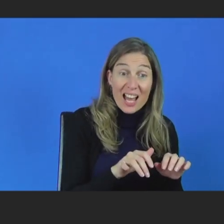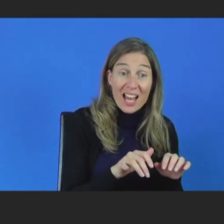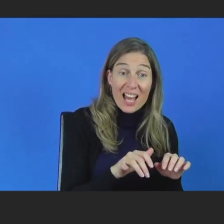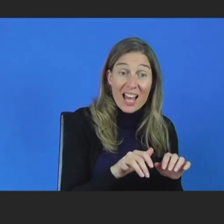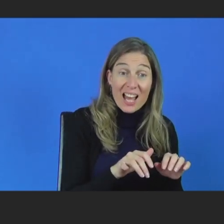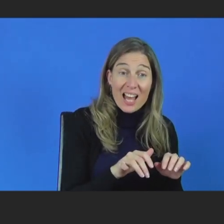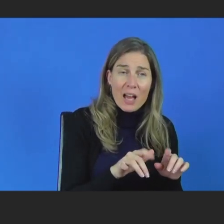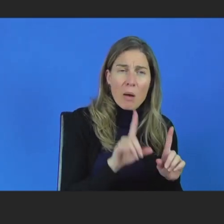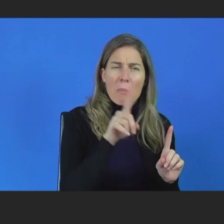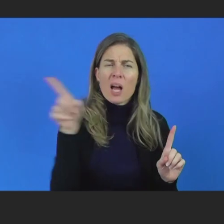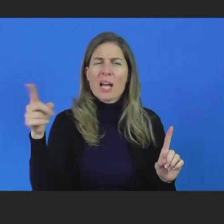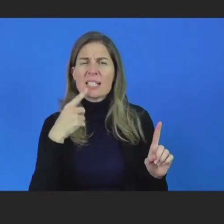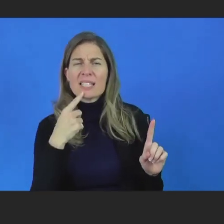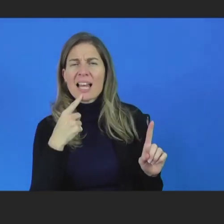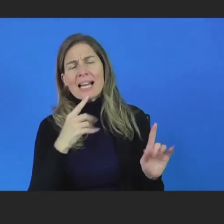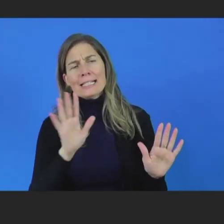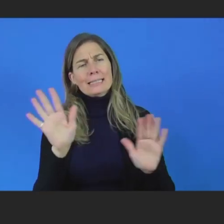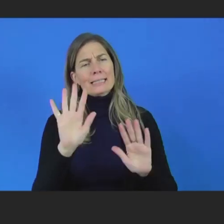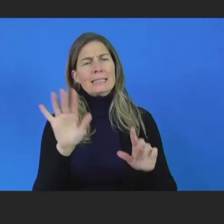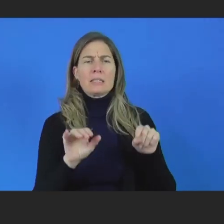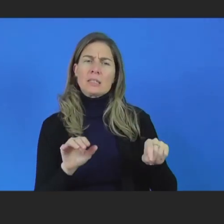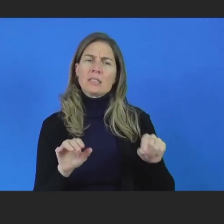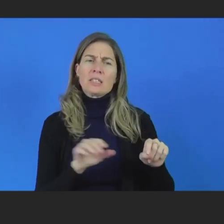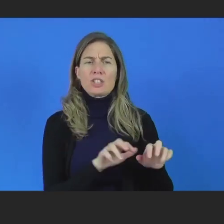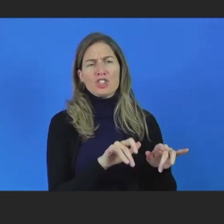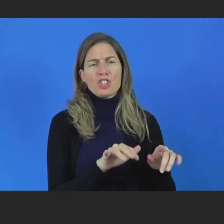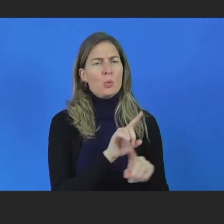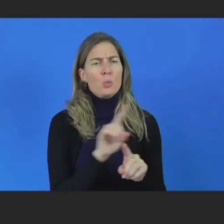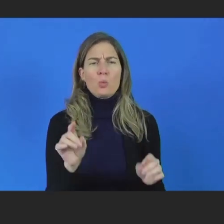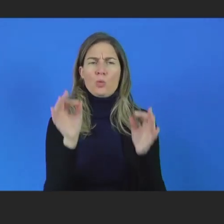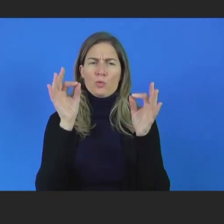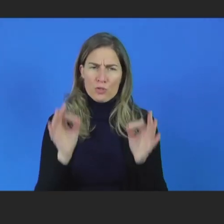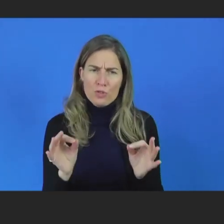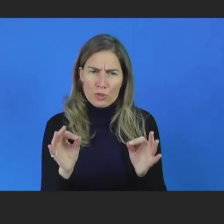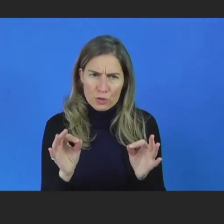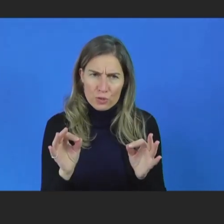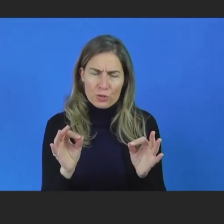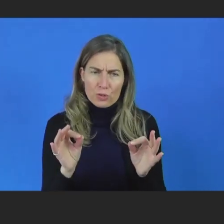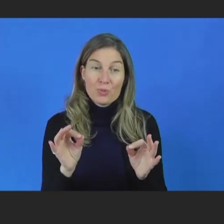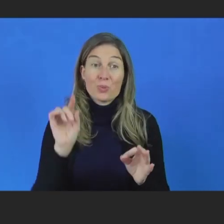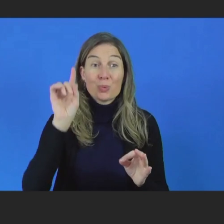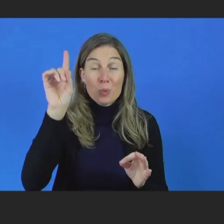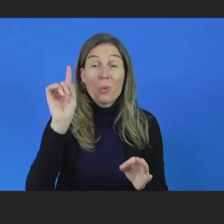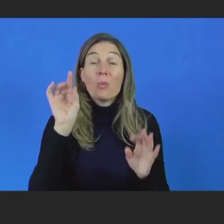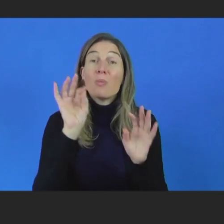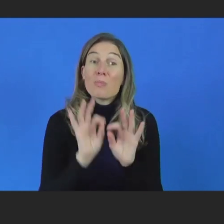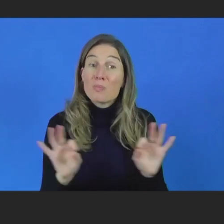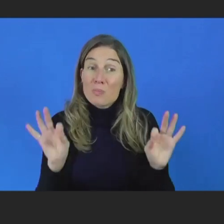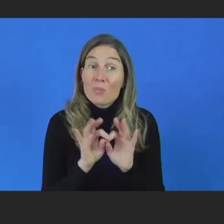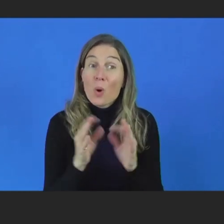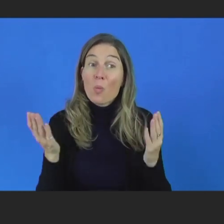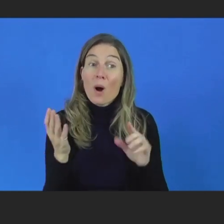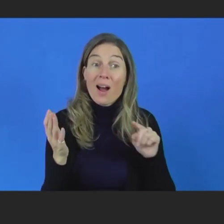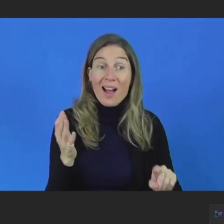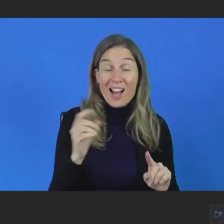And that's why it's very important to sometimes read out the comments in the chat so that we don't